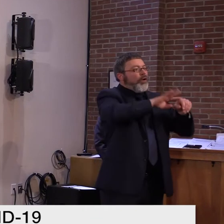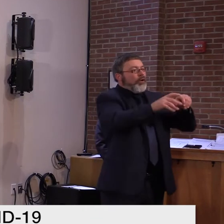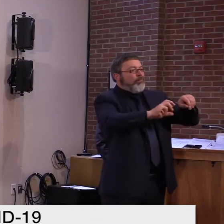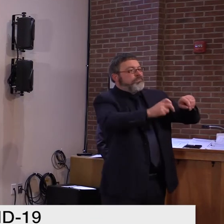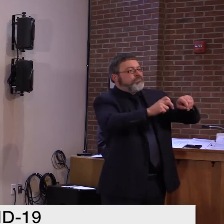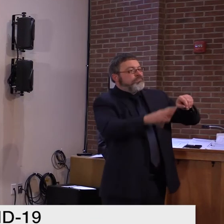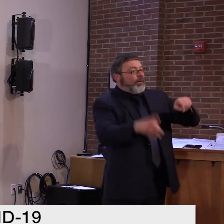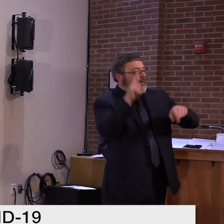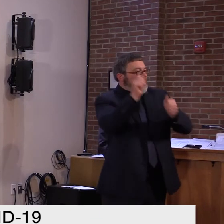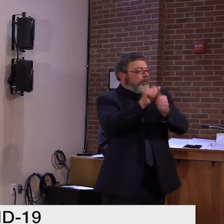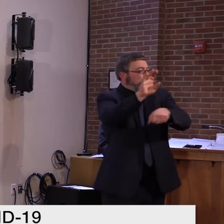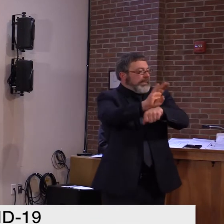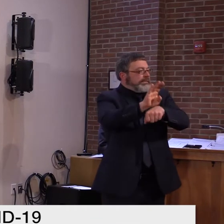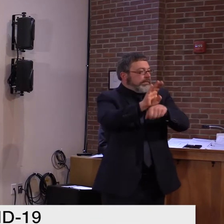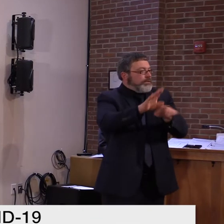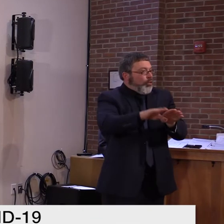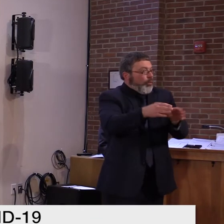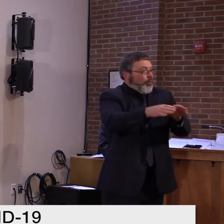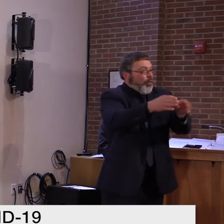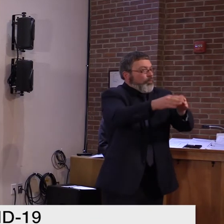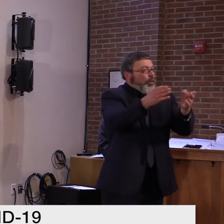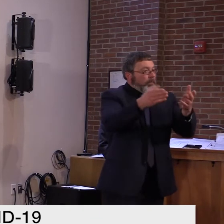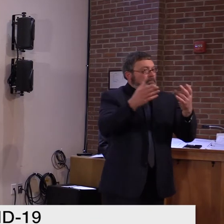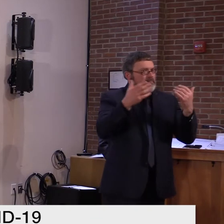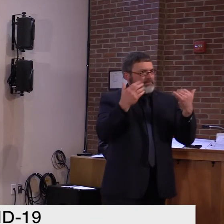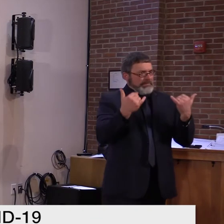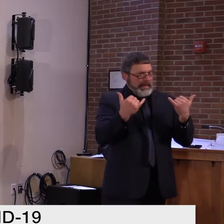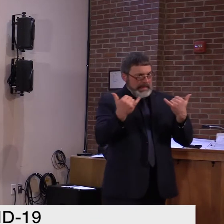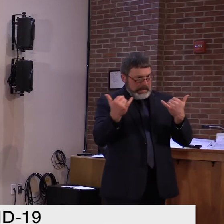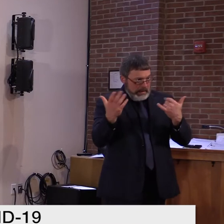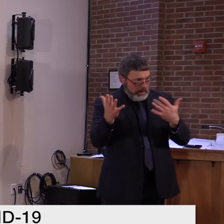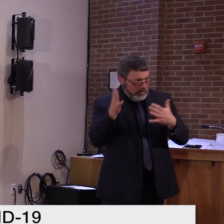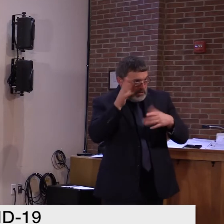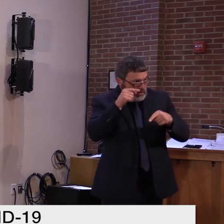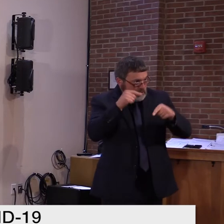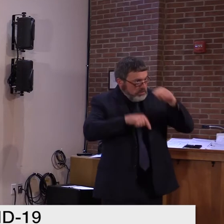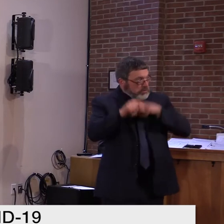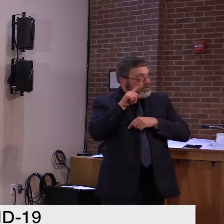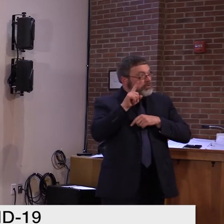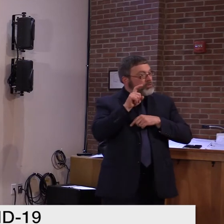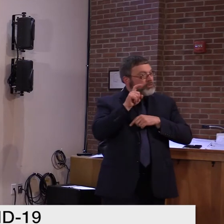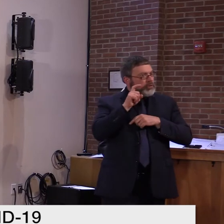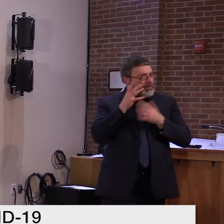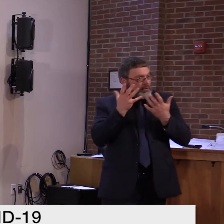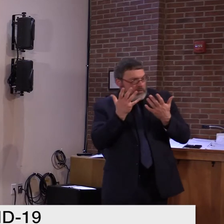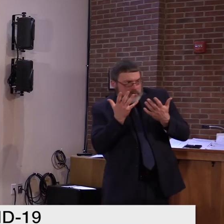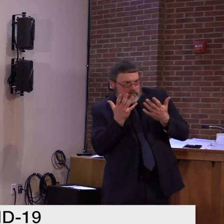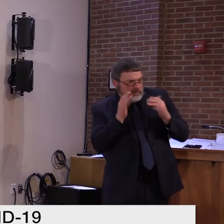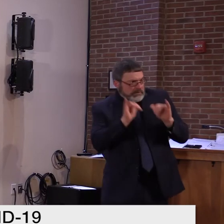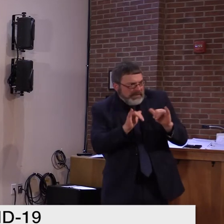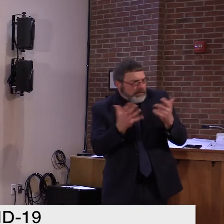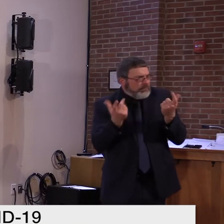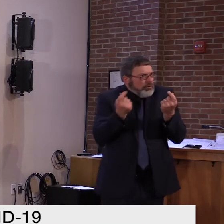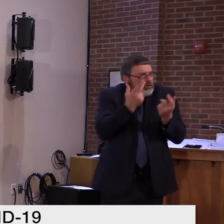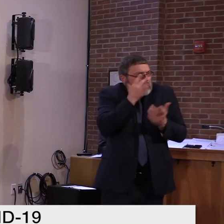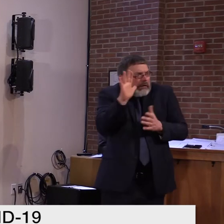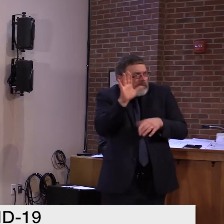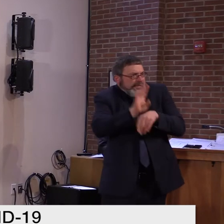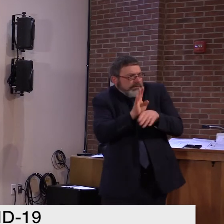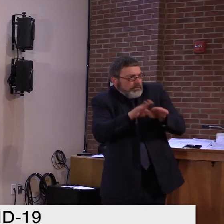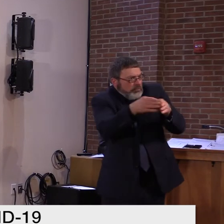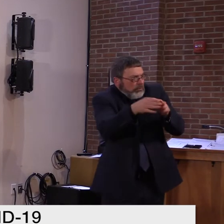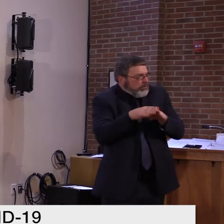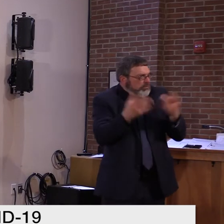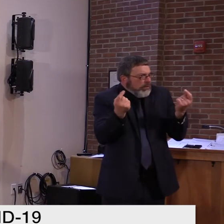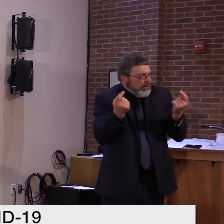We'll continue. This is data driven. It has been since the beginning. And again, as I said before, we've learned a